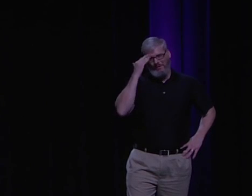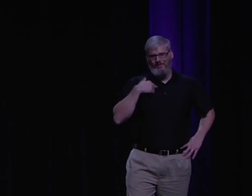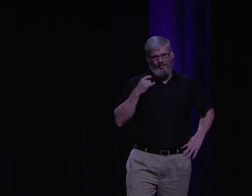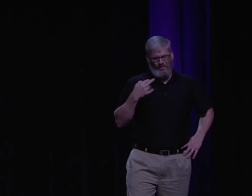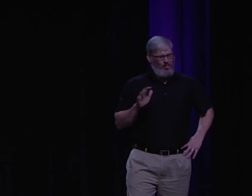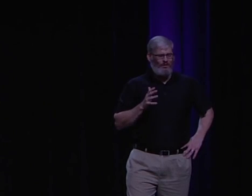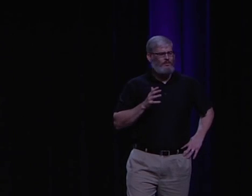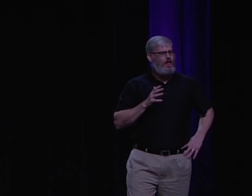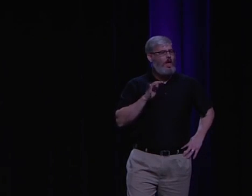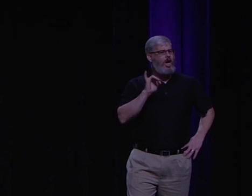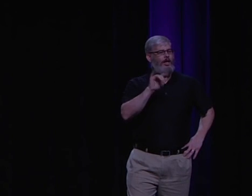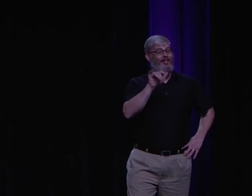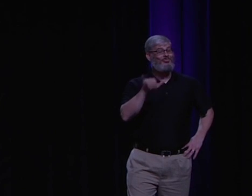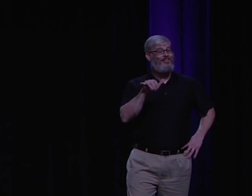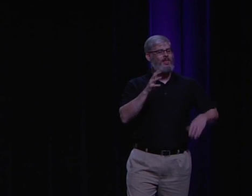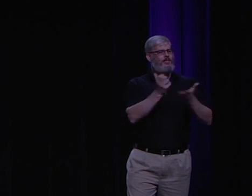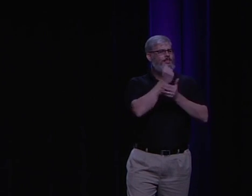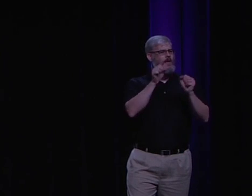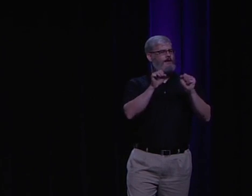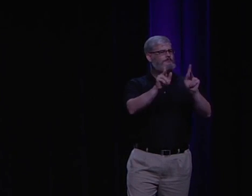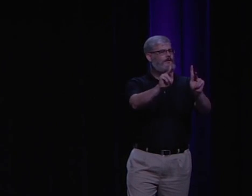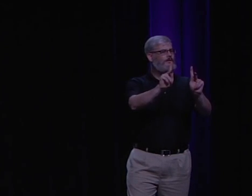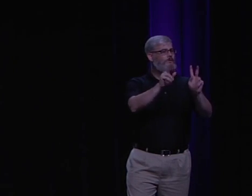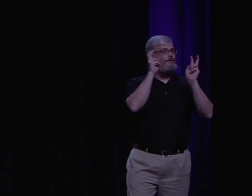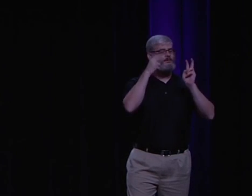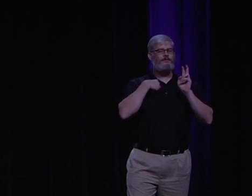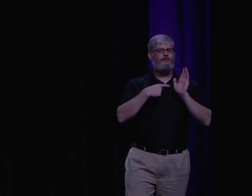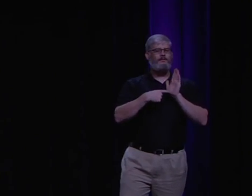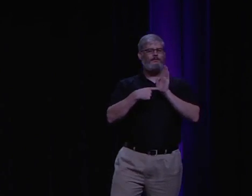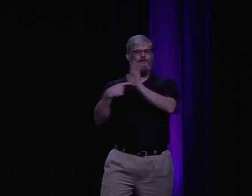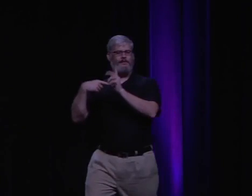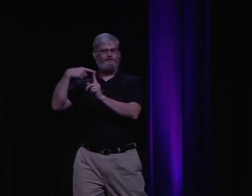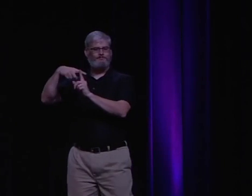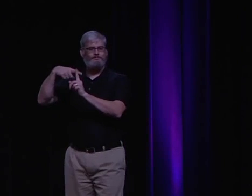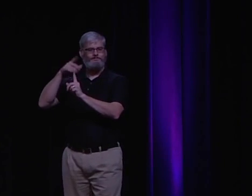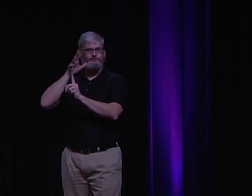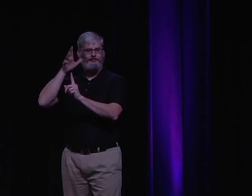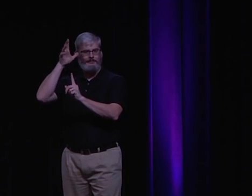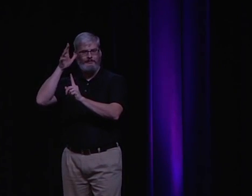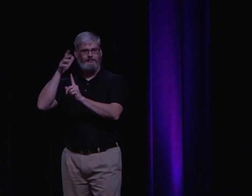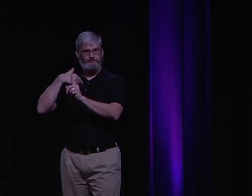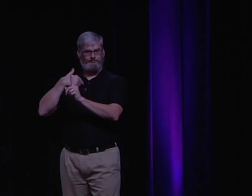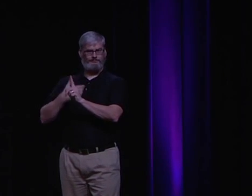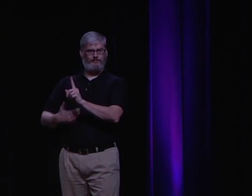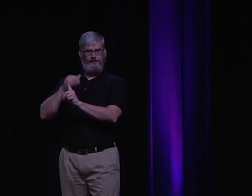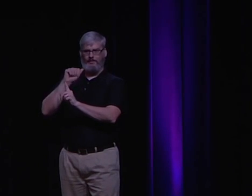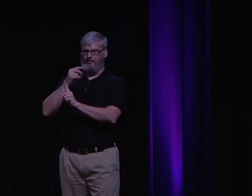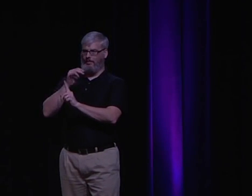I mean, everybody knows that I'm an atheist. But I look at this as a good opportunity to